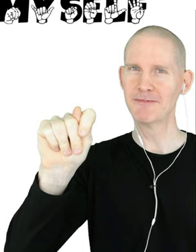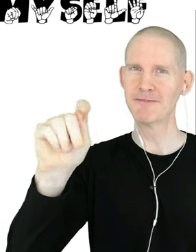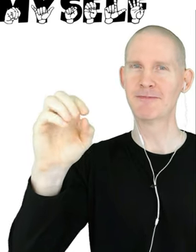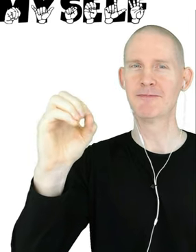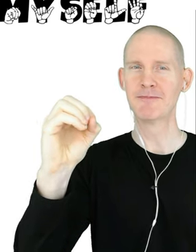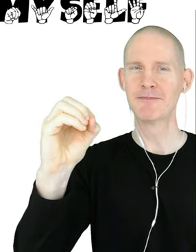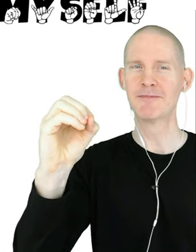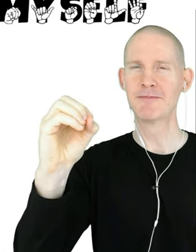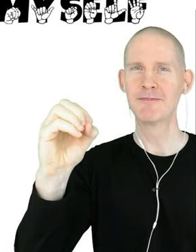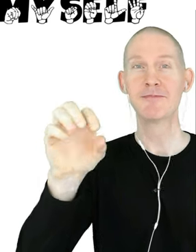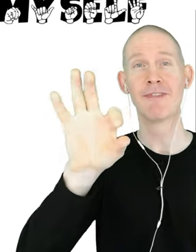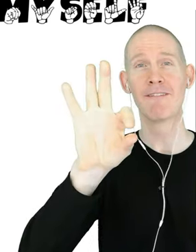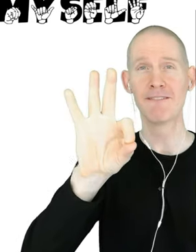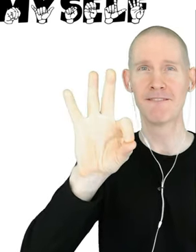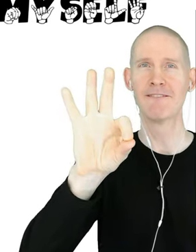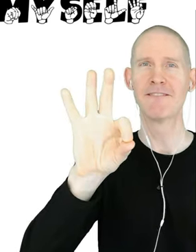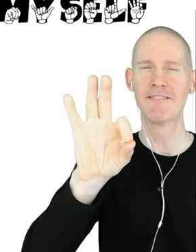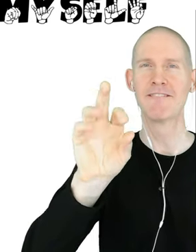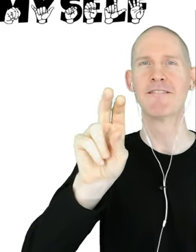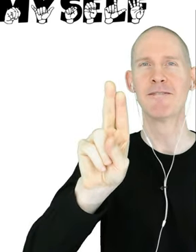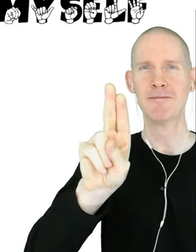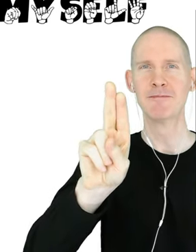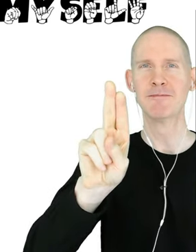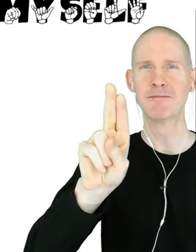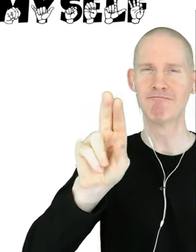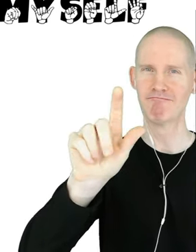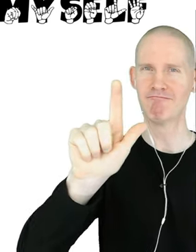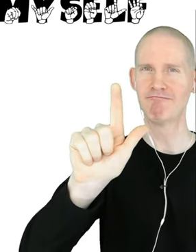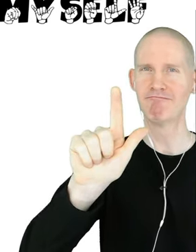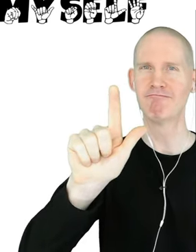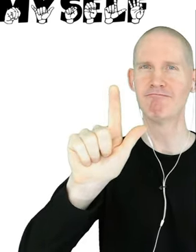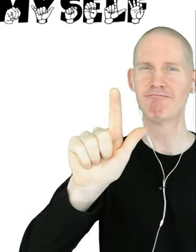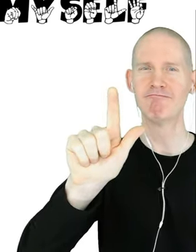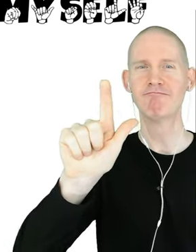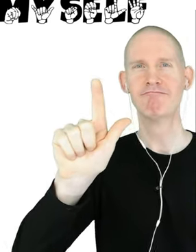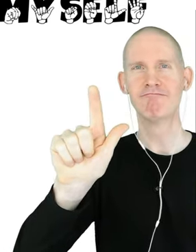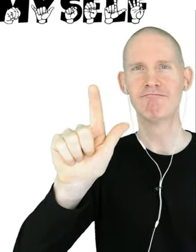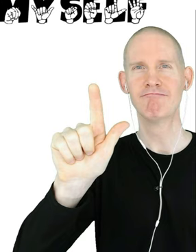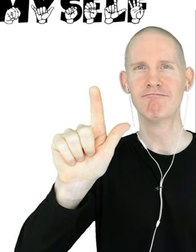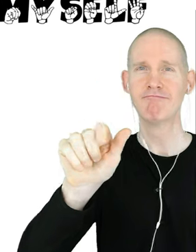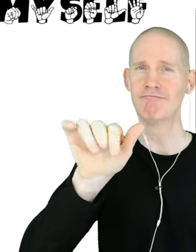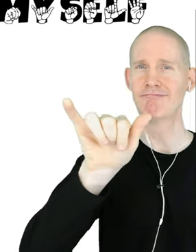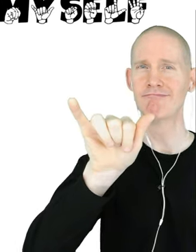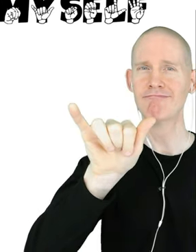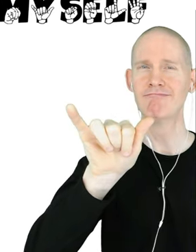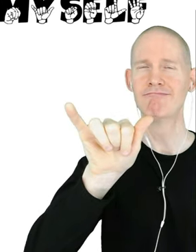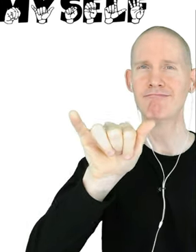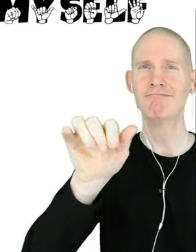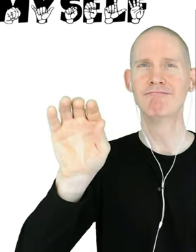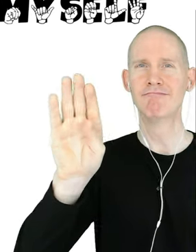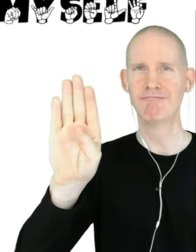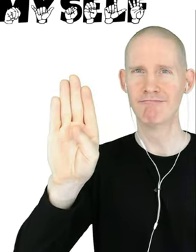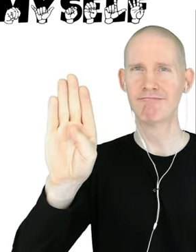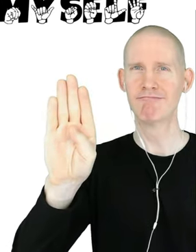Nothing compares to the feeling right there In the mirror, in the mirror